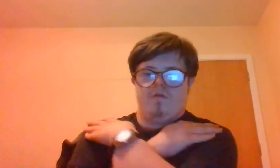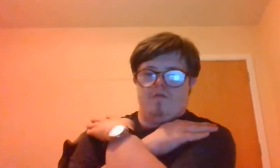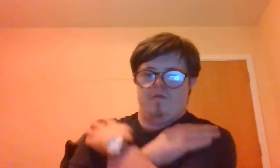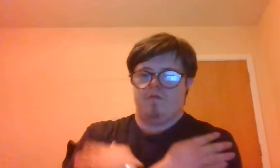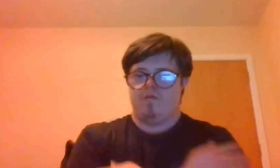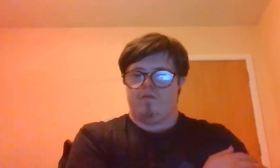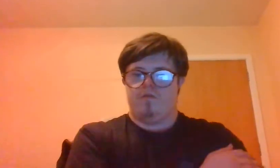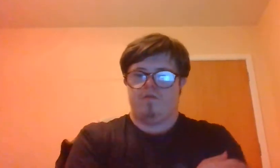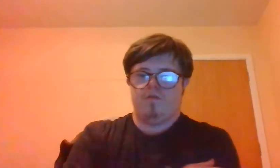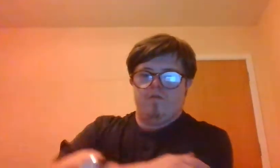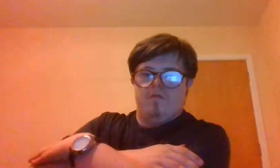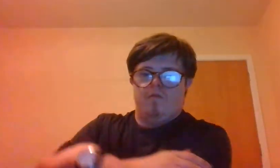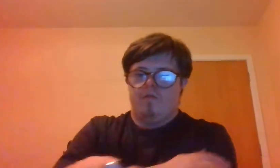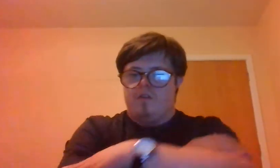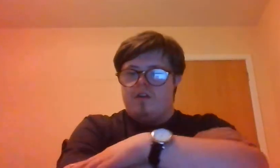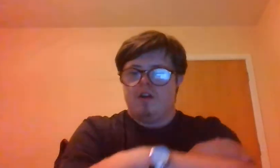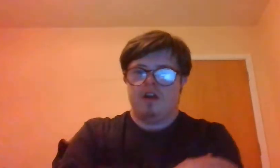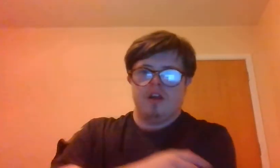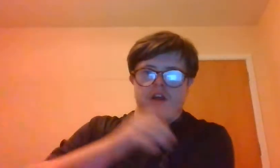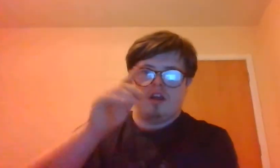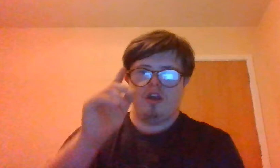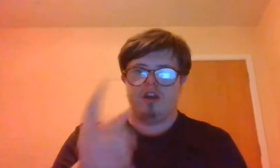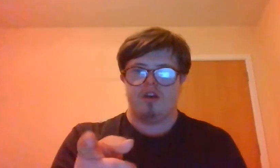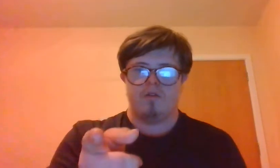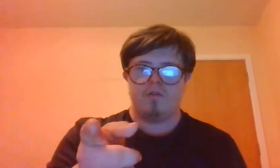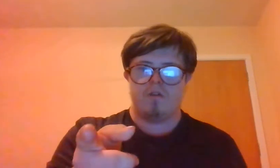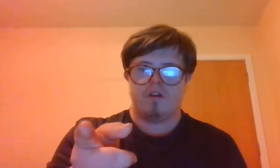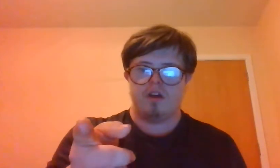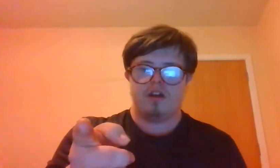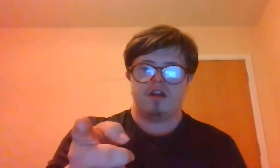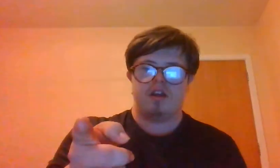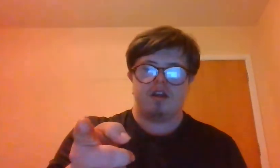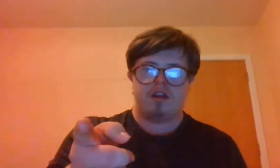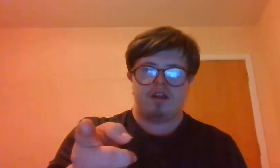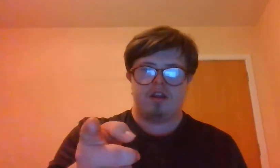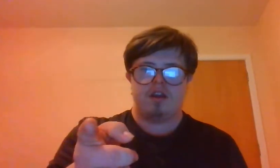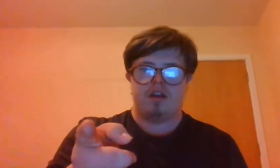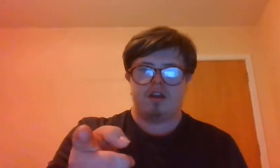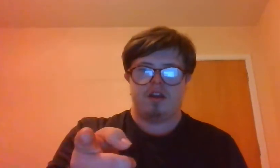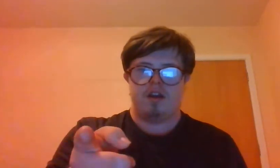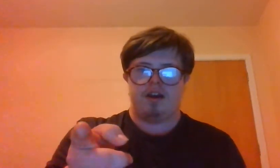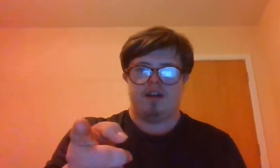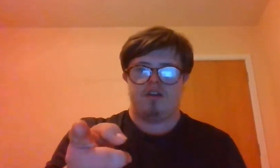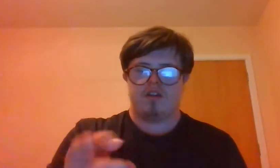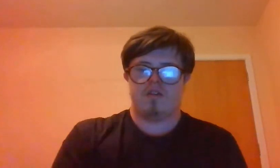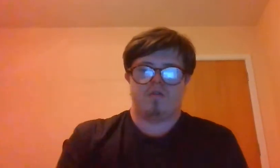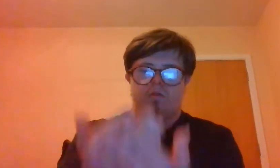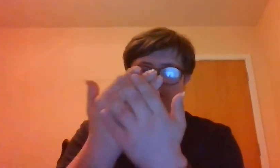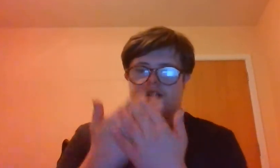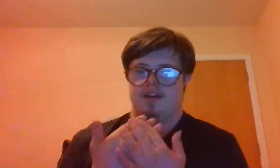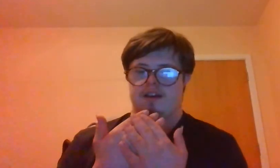you. I just wanna